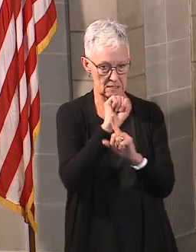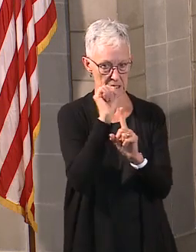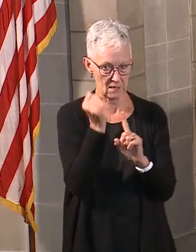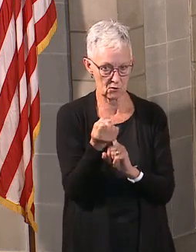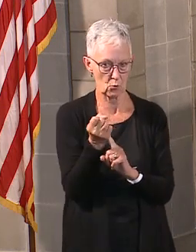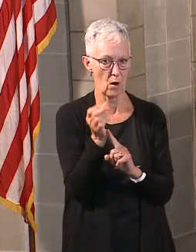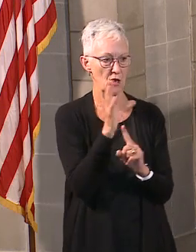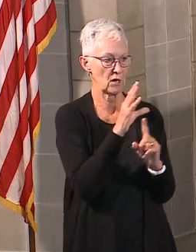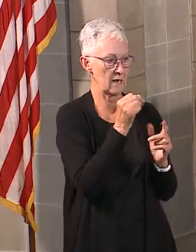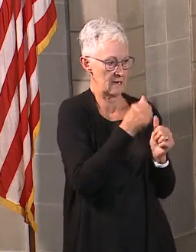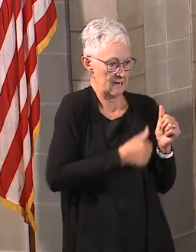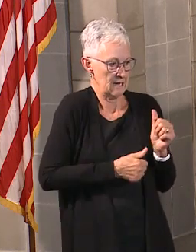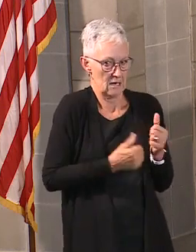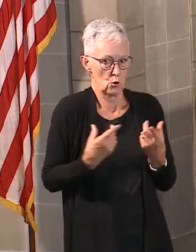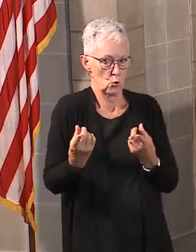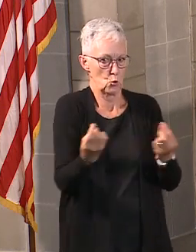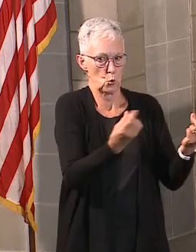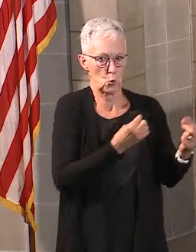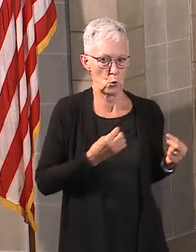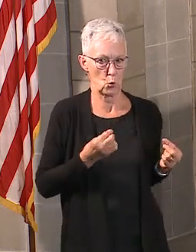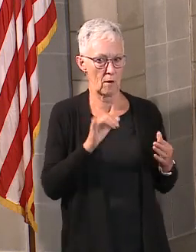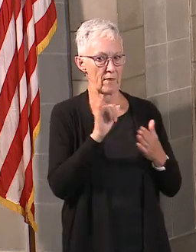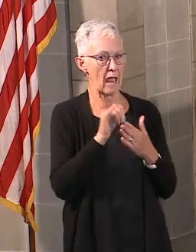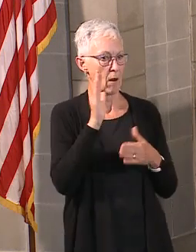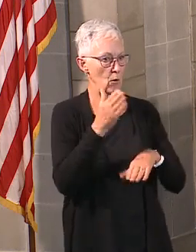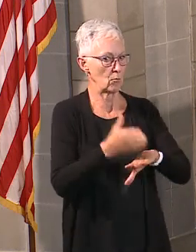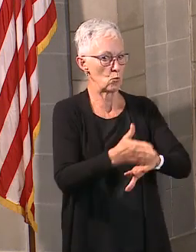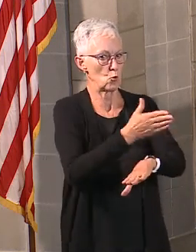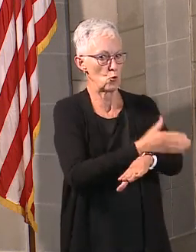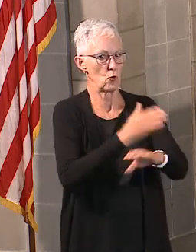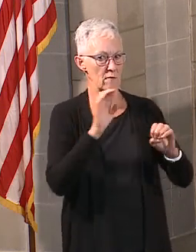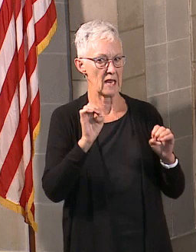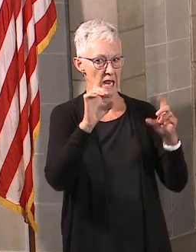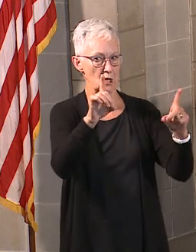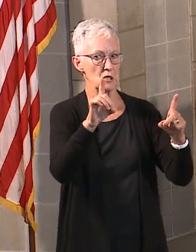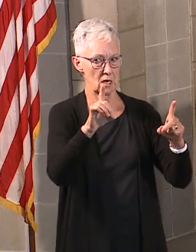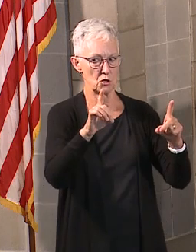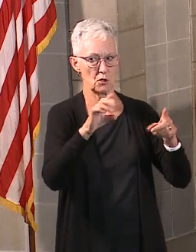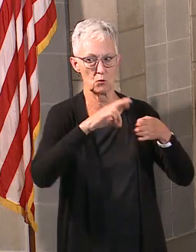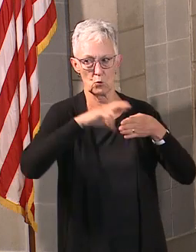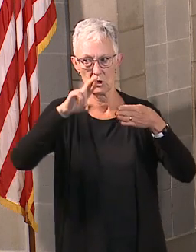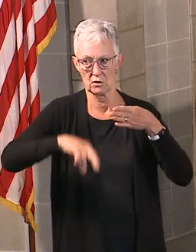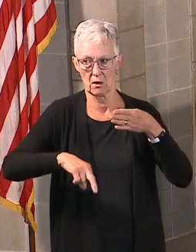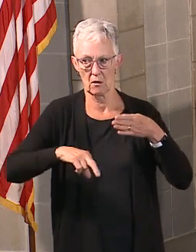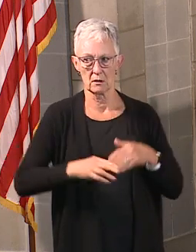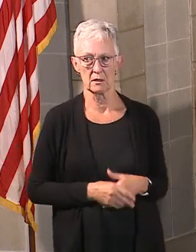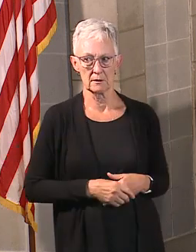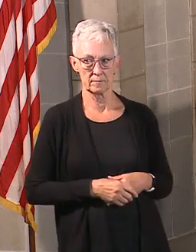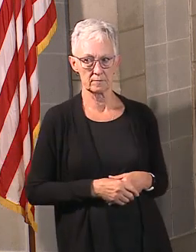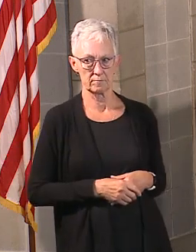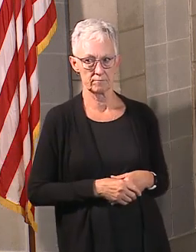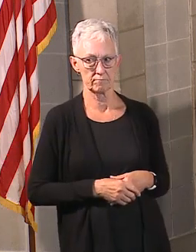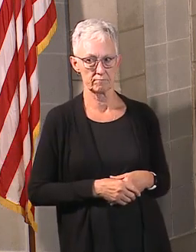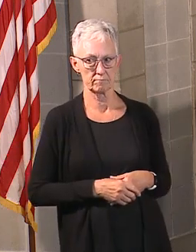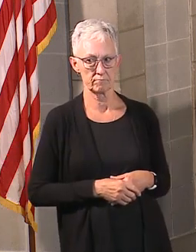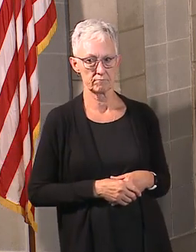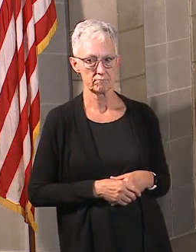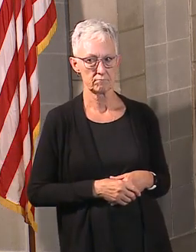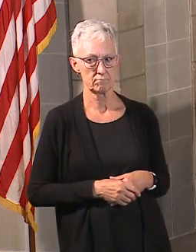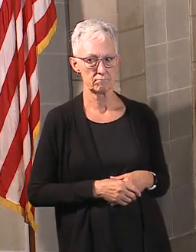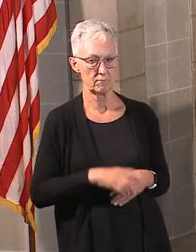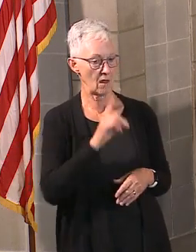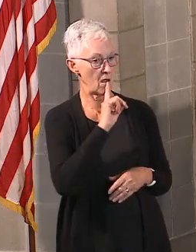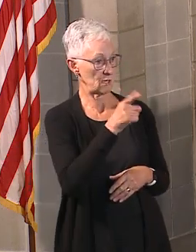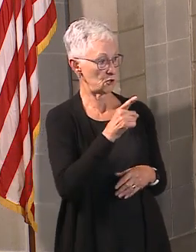that ultimately is going to improve educational outcomes as we continue to go. We have actually also on our Launch